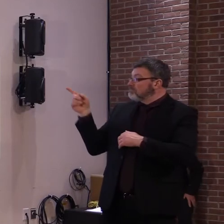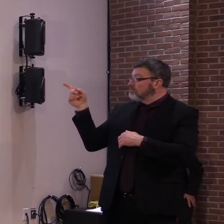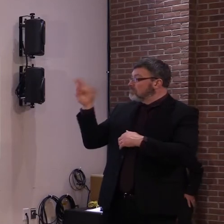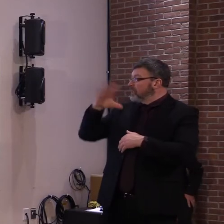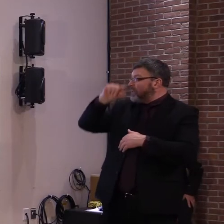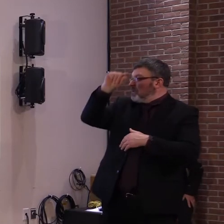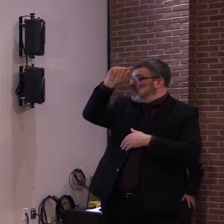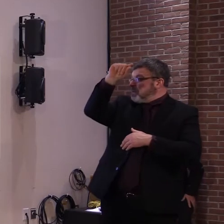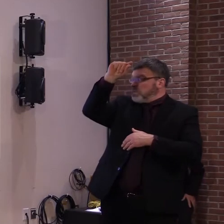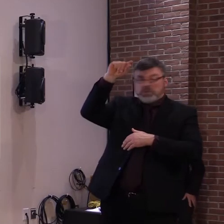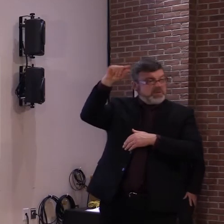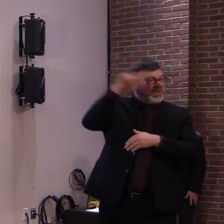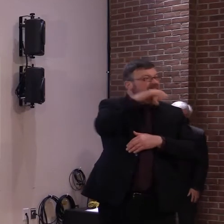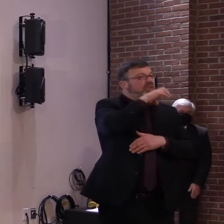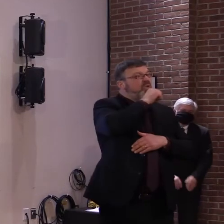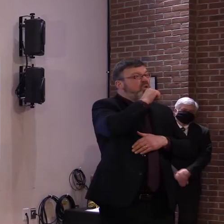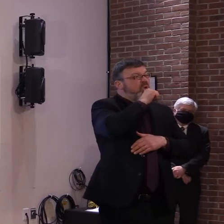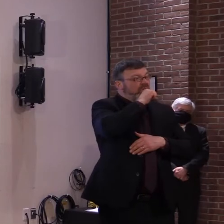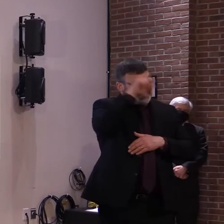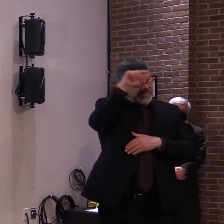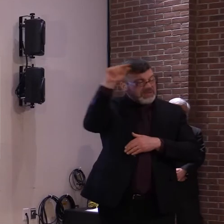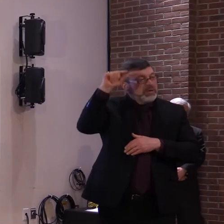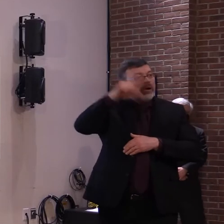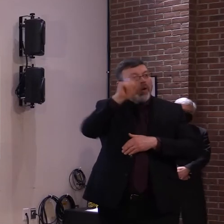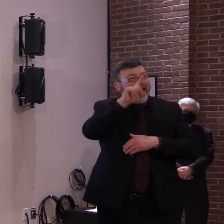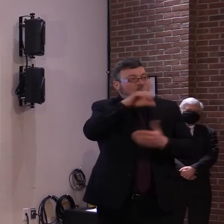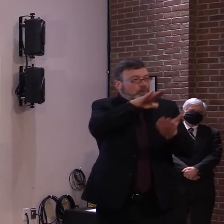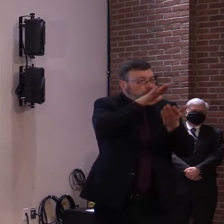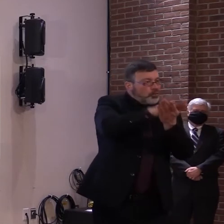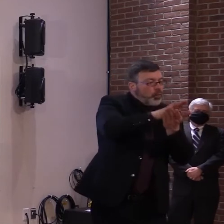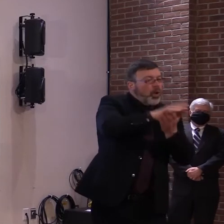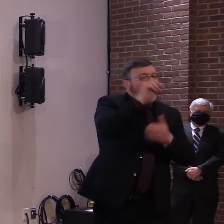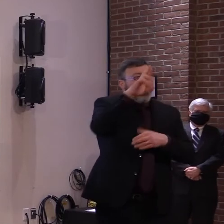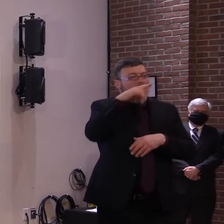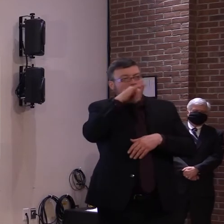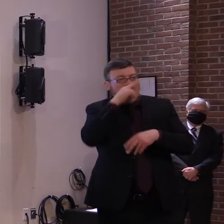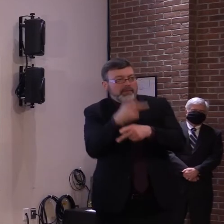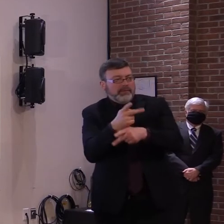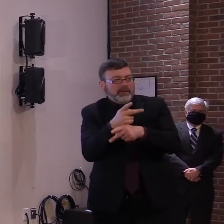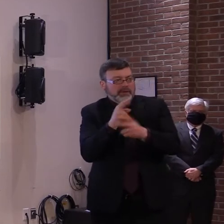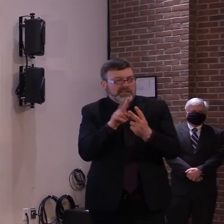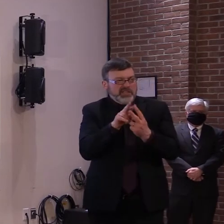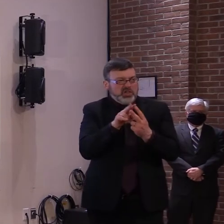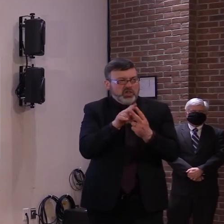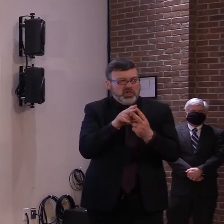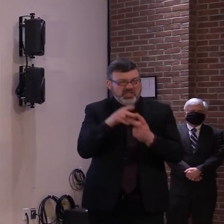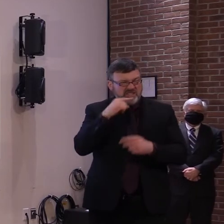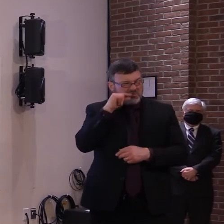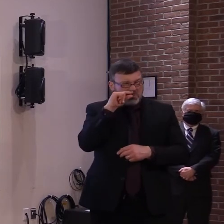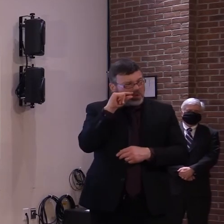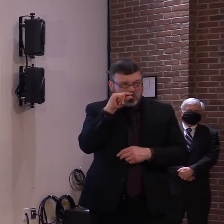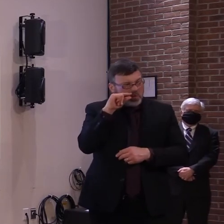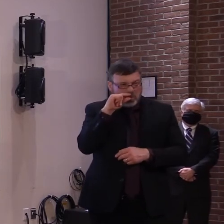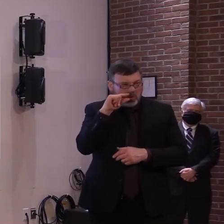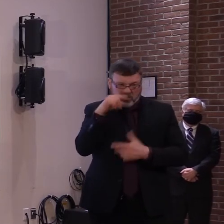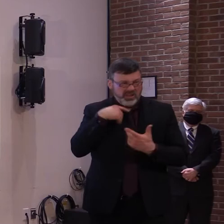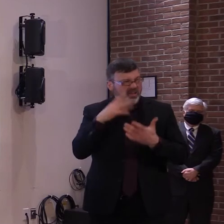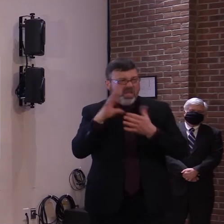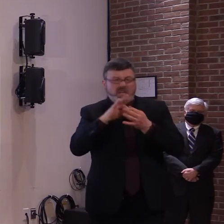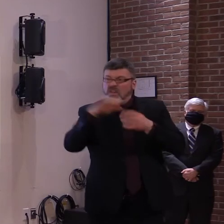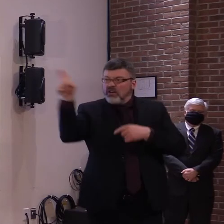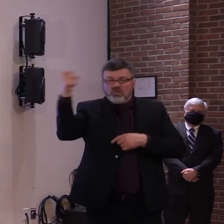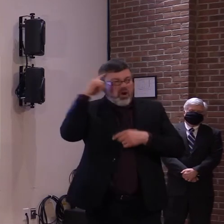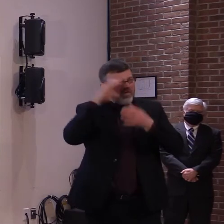top of the curve bars here in that orange-brown color, that is